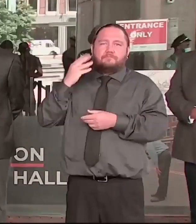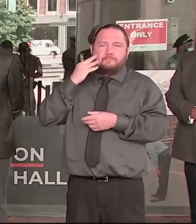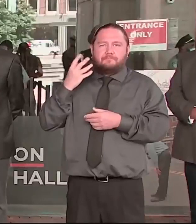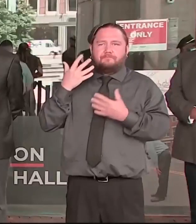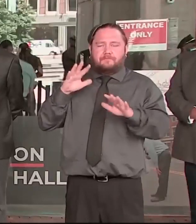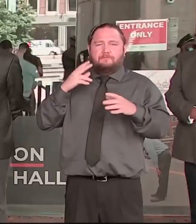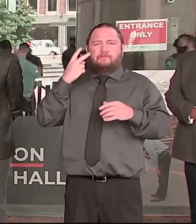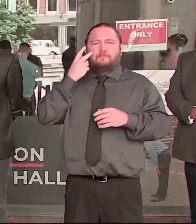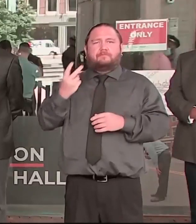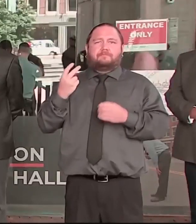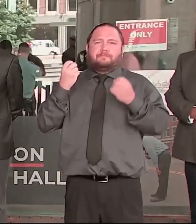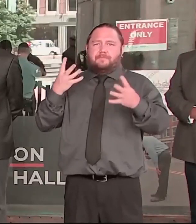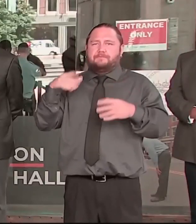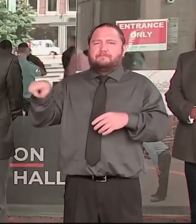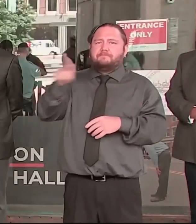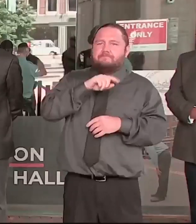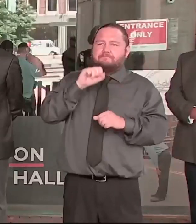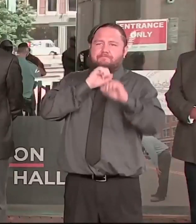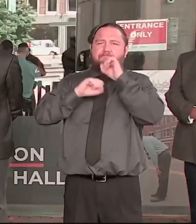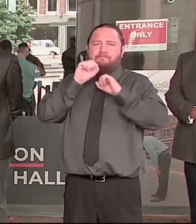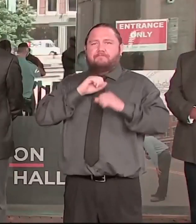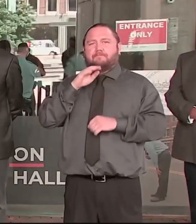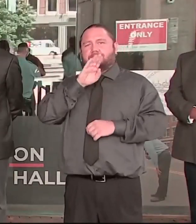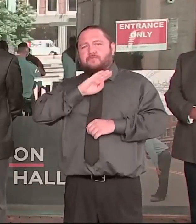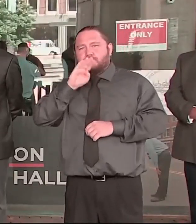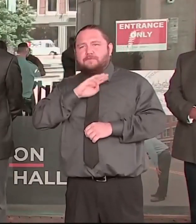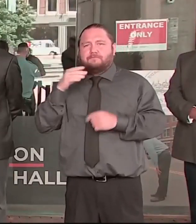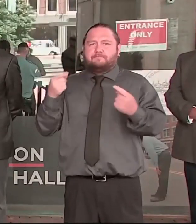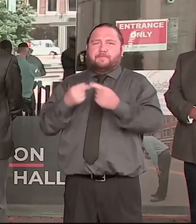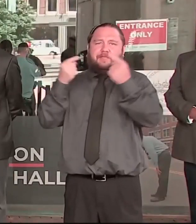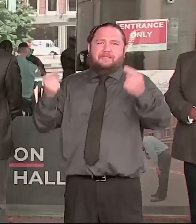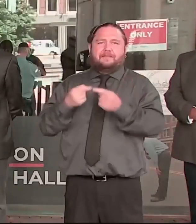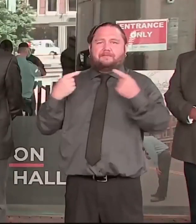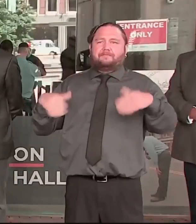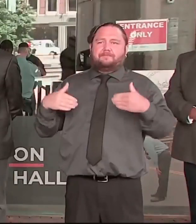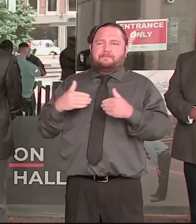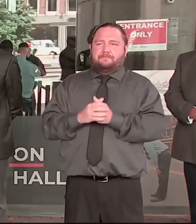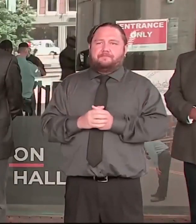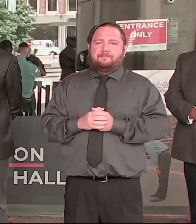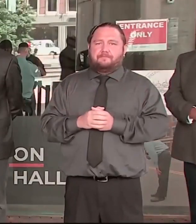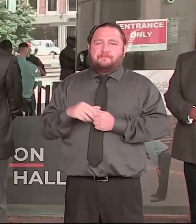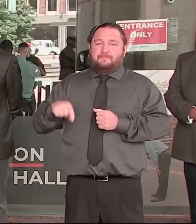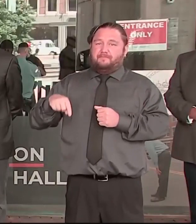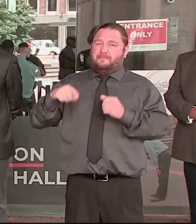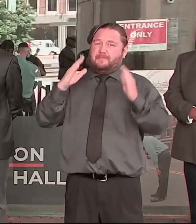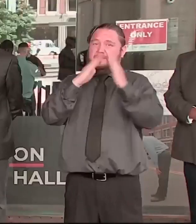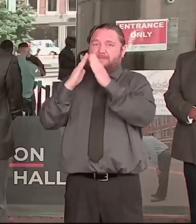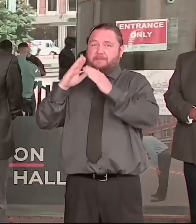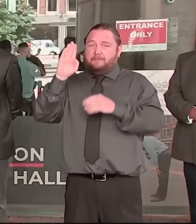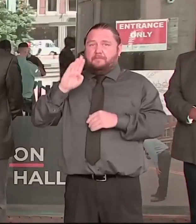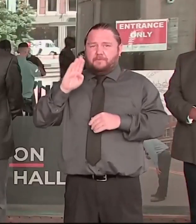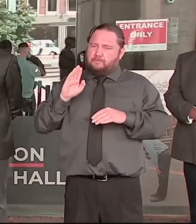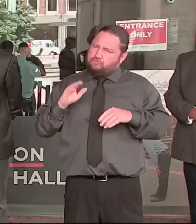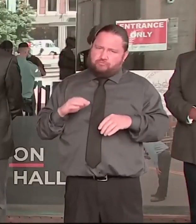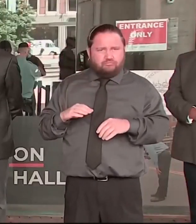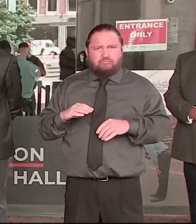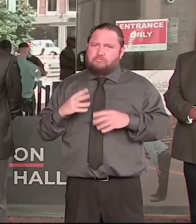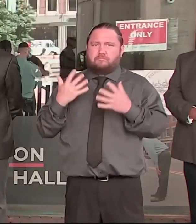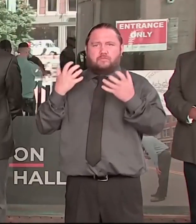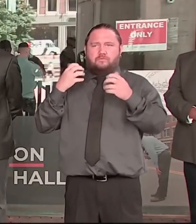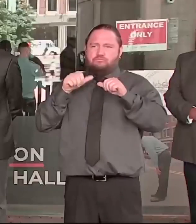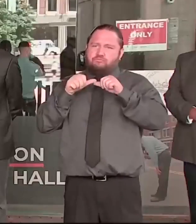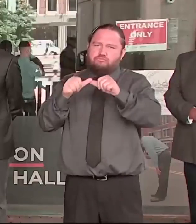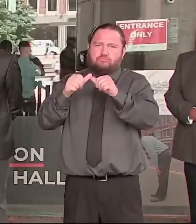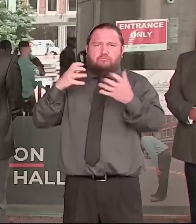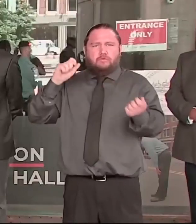And we're determined to accelerate our work towards systemic change, to renew our nation